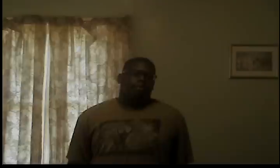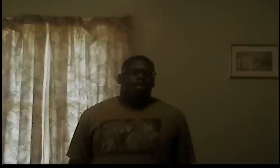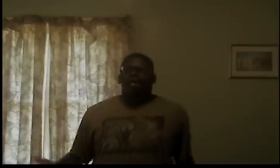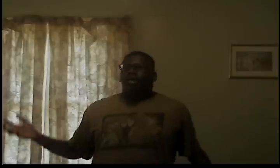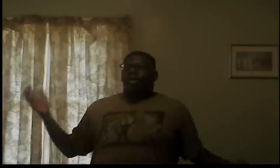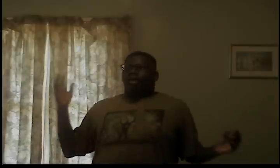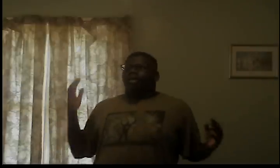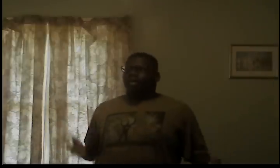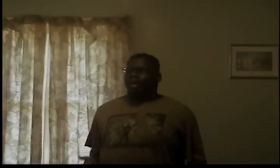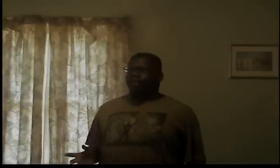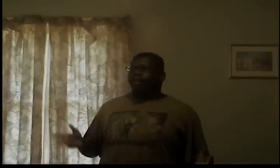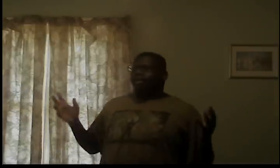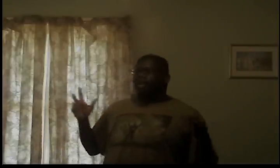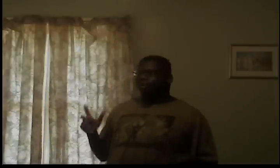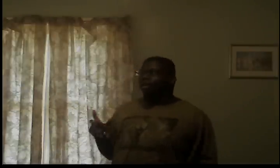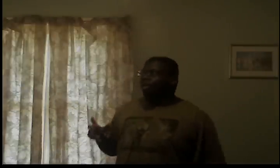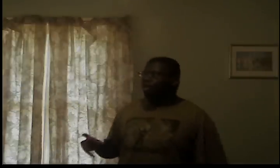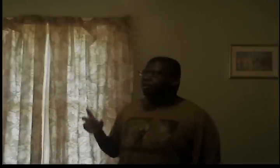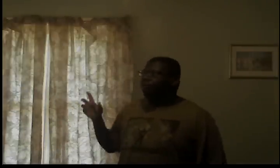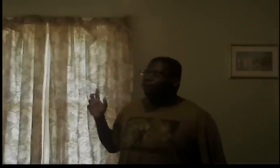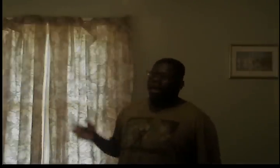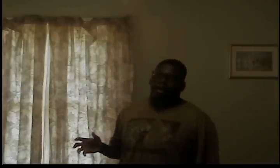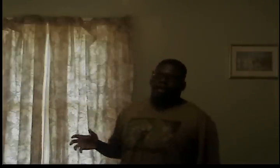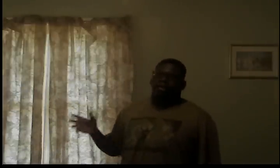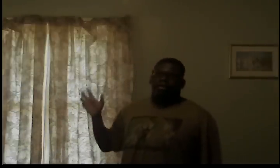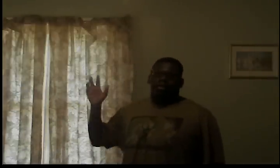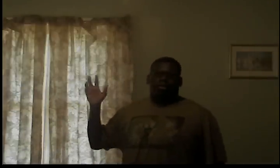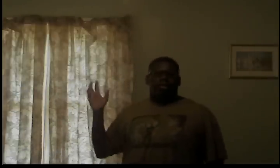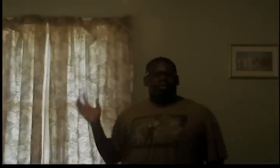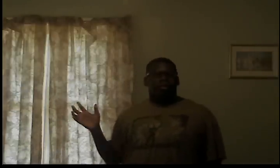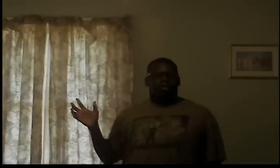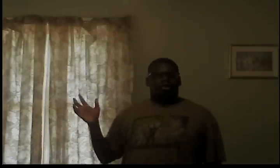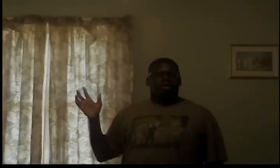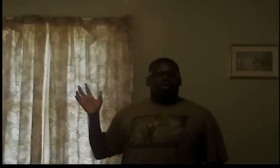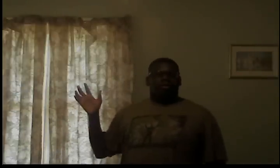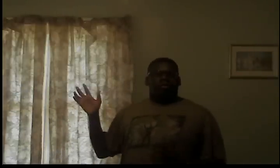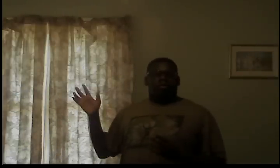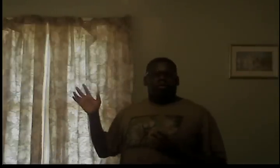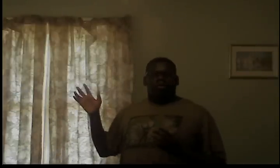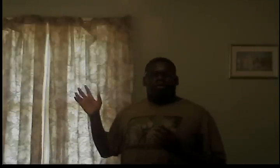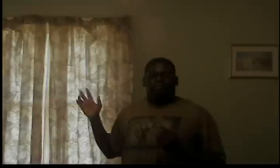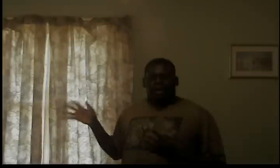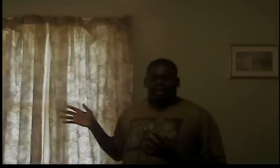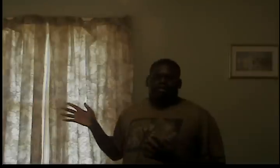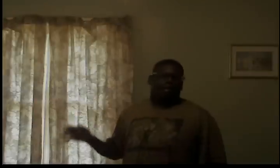the same as someone calling you a faggot or a loser on myspace